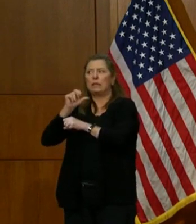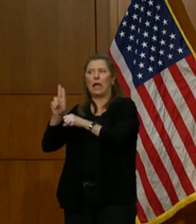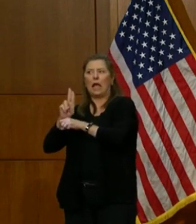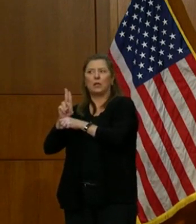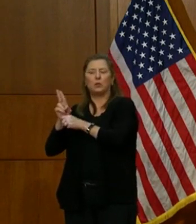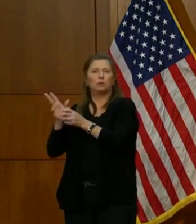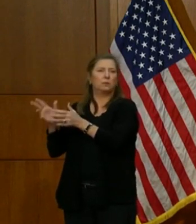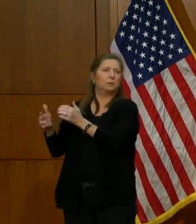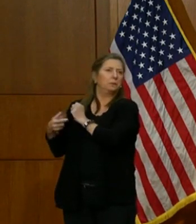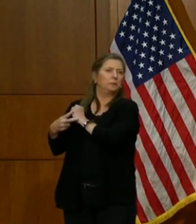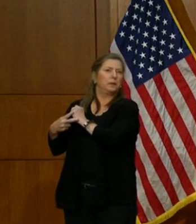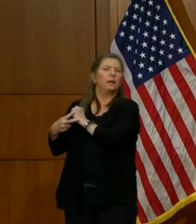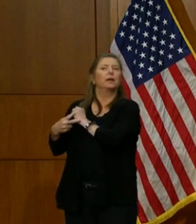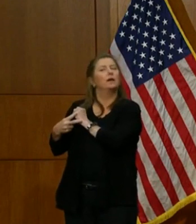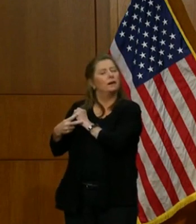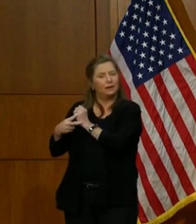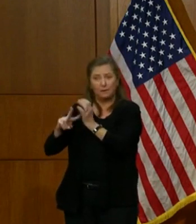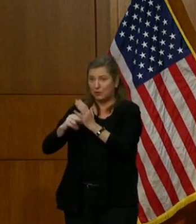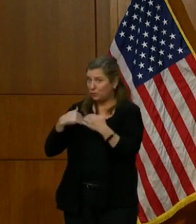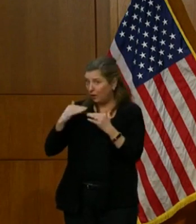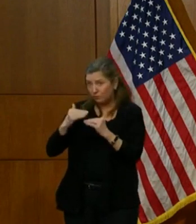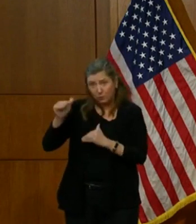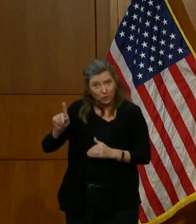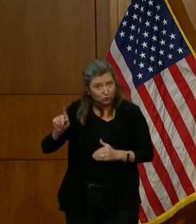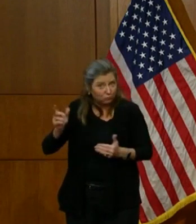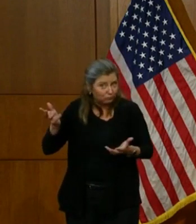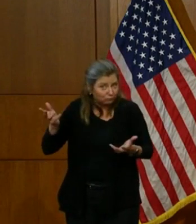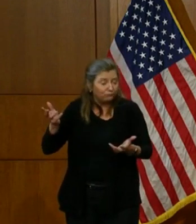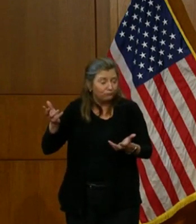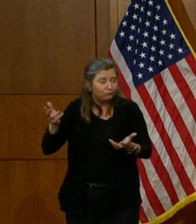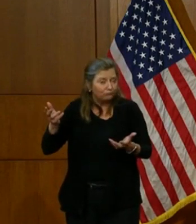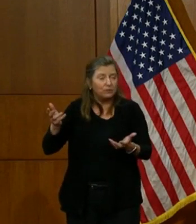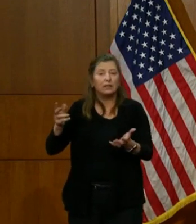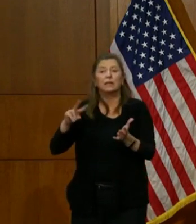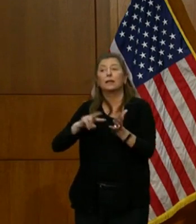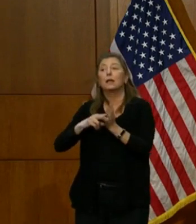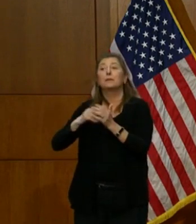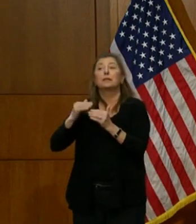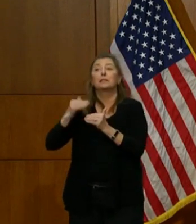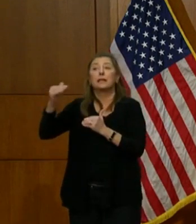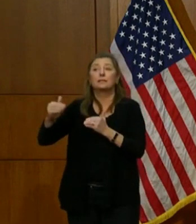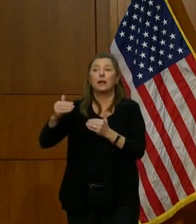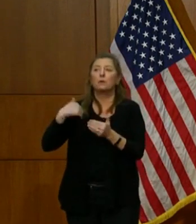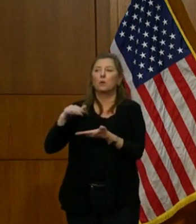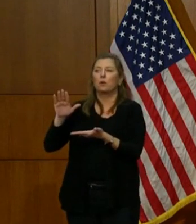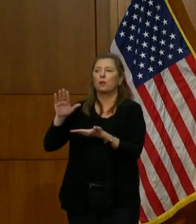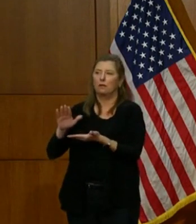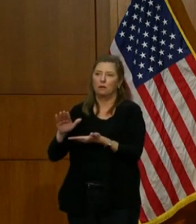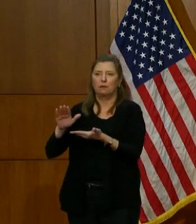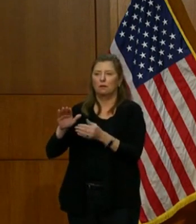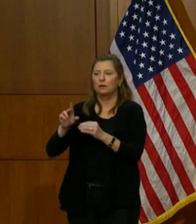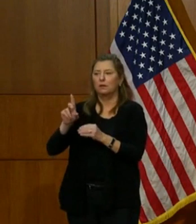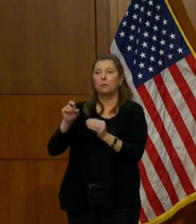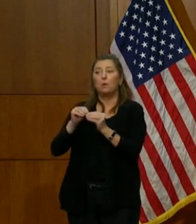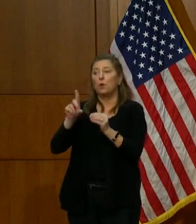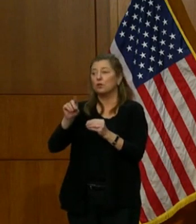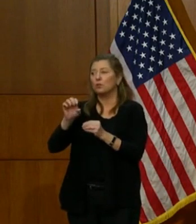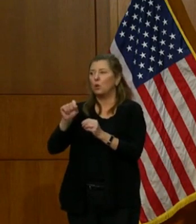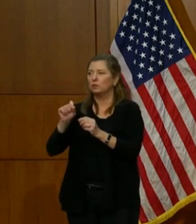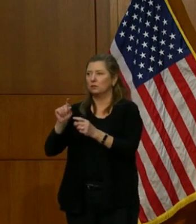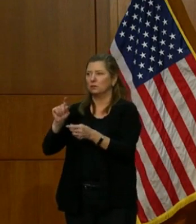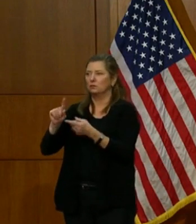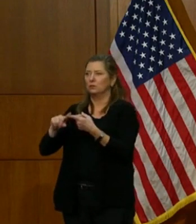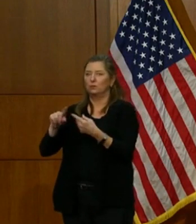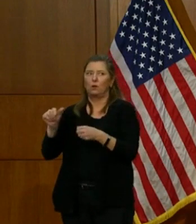you must be getting too much. So in the next shipment, we're going to allocate more doses to other